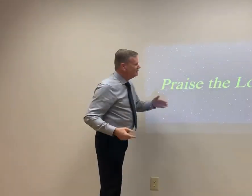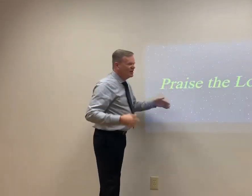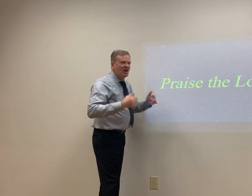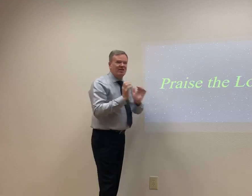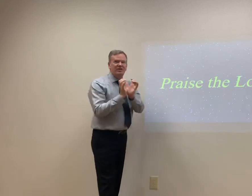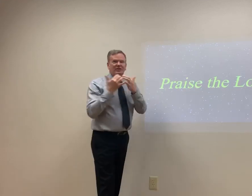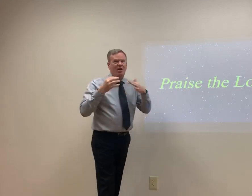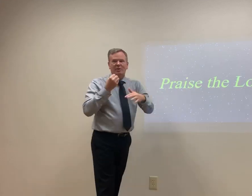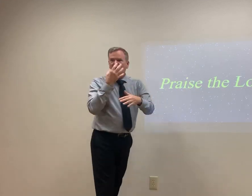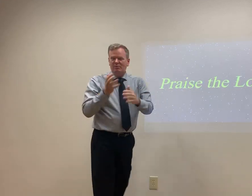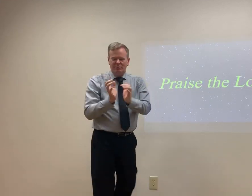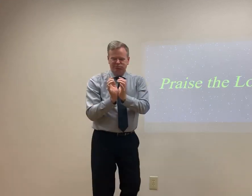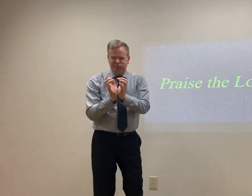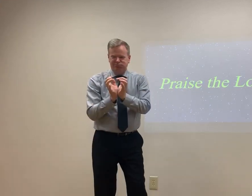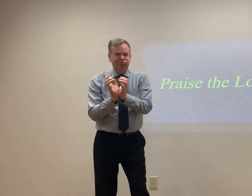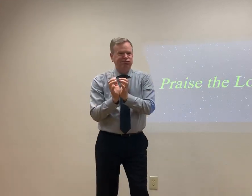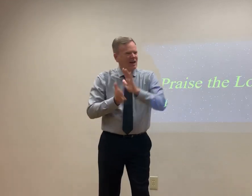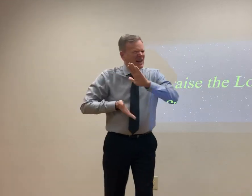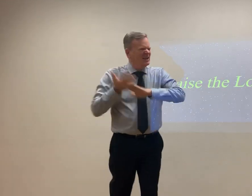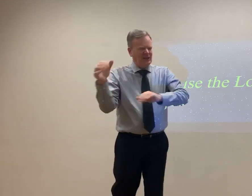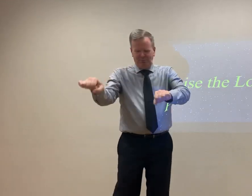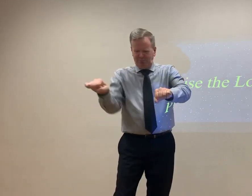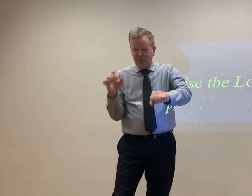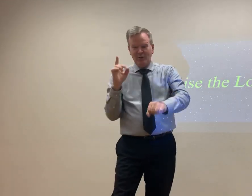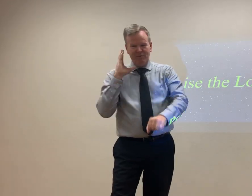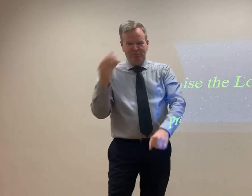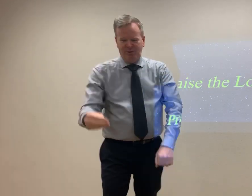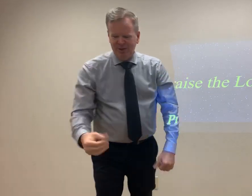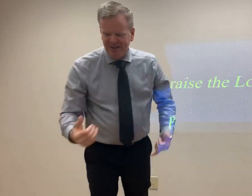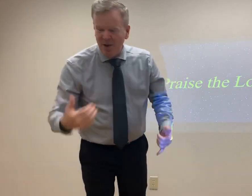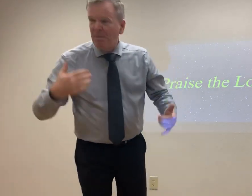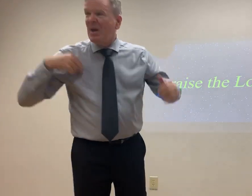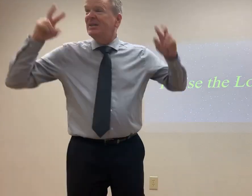ahead and start. Our engine's already warmed up and ready to go, so let's put this in gear and get going.